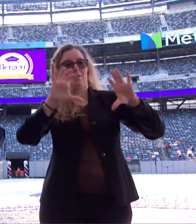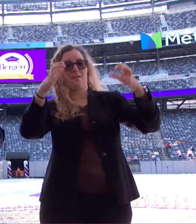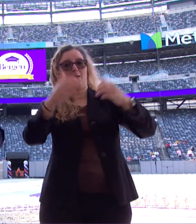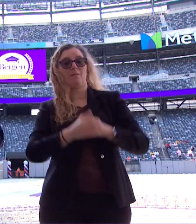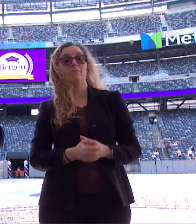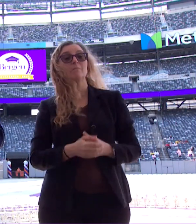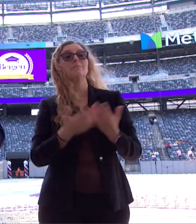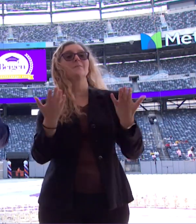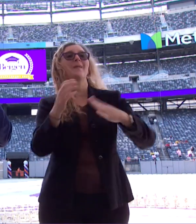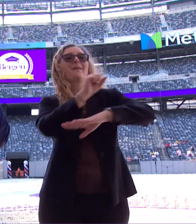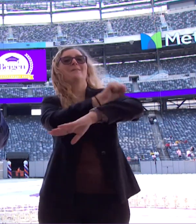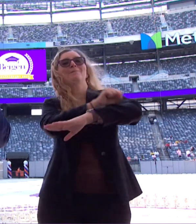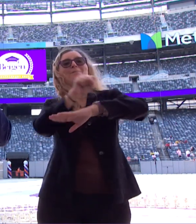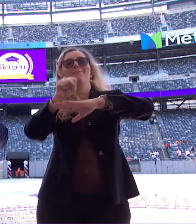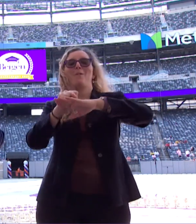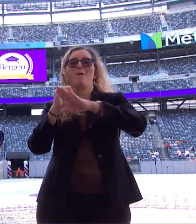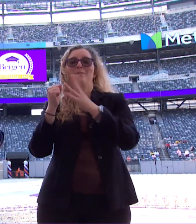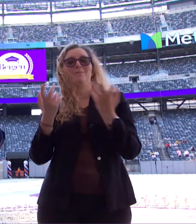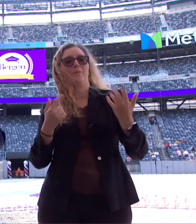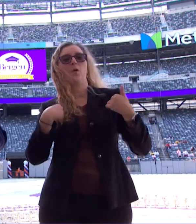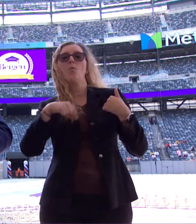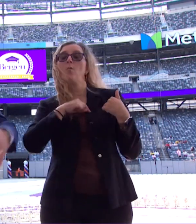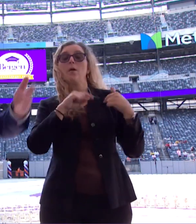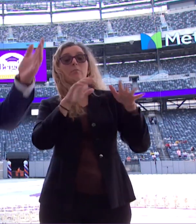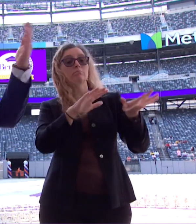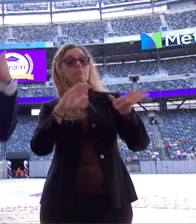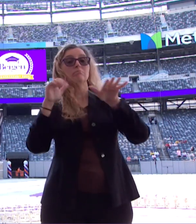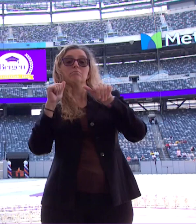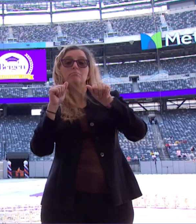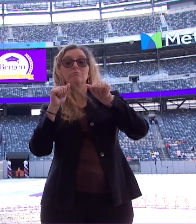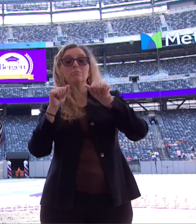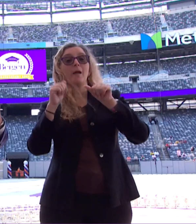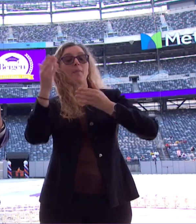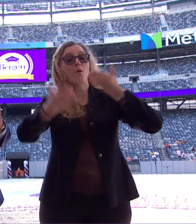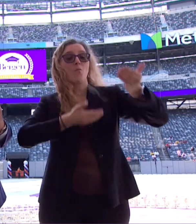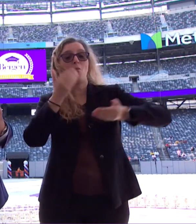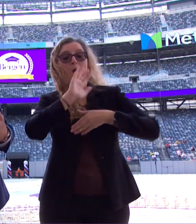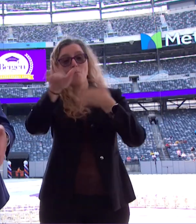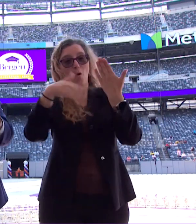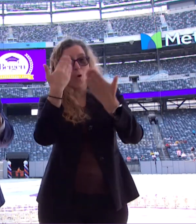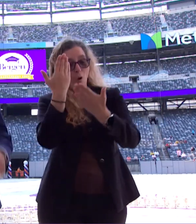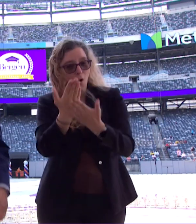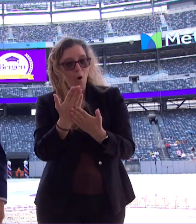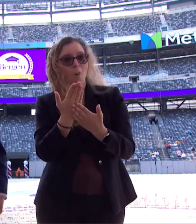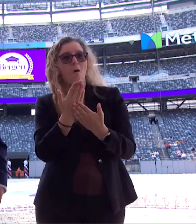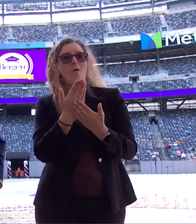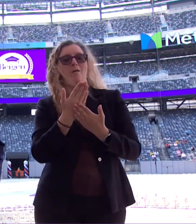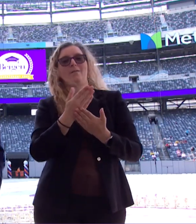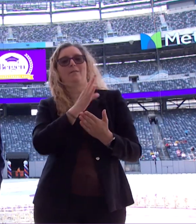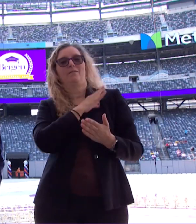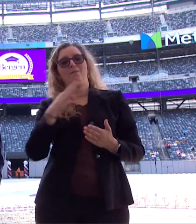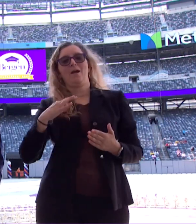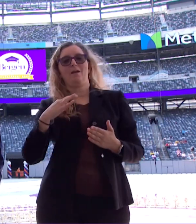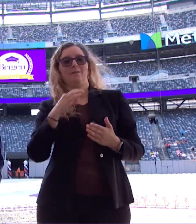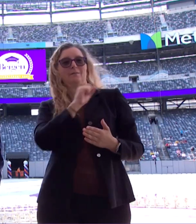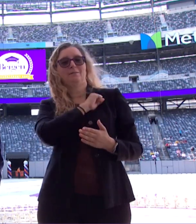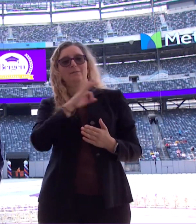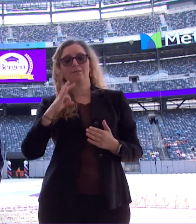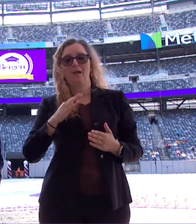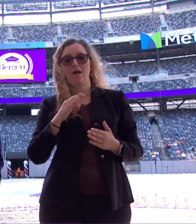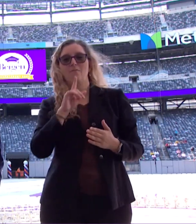platform party, right? We move off the platform party, and then we welcome in all of our faculty and staff who are marching in today's